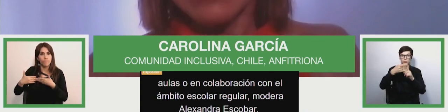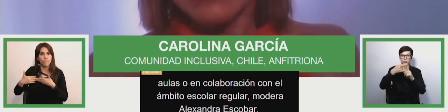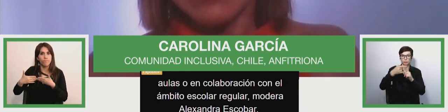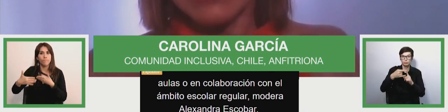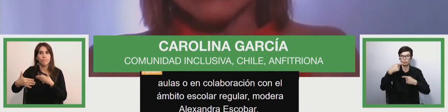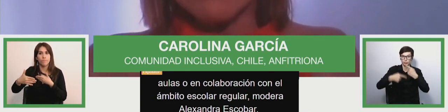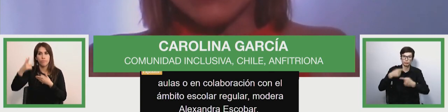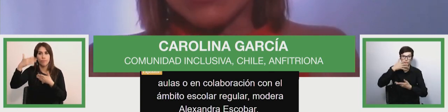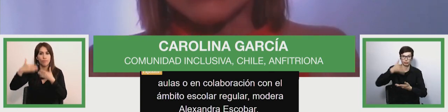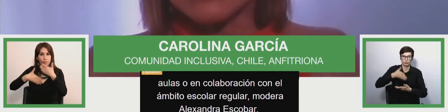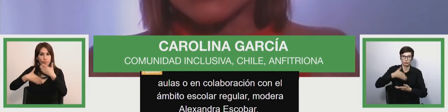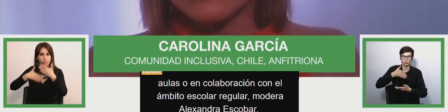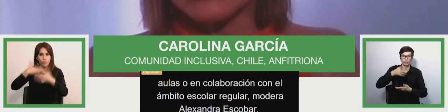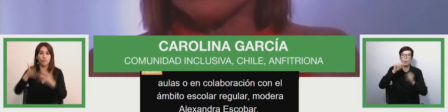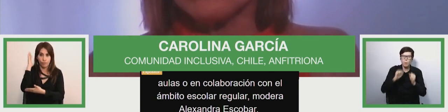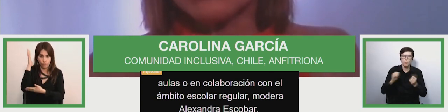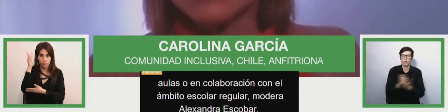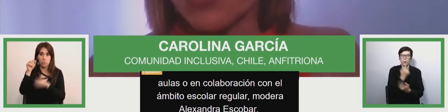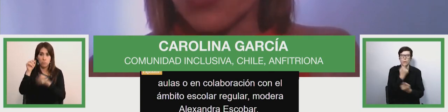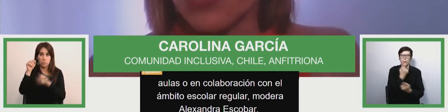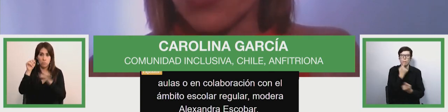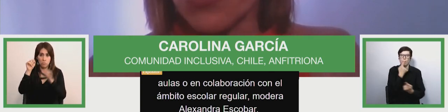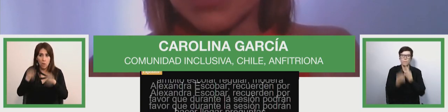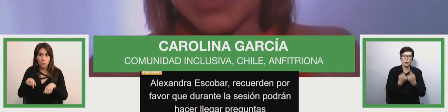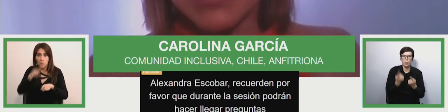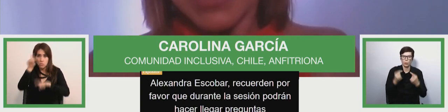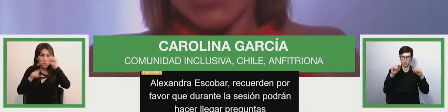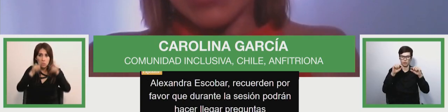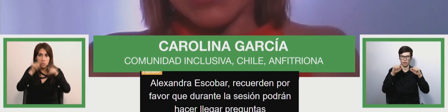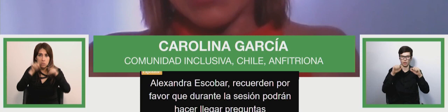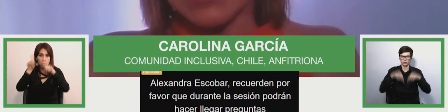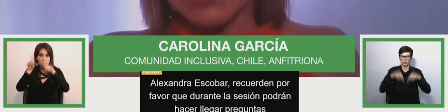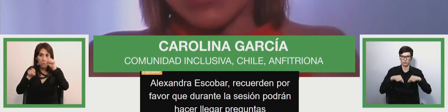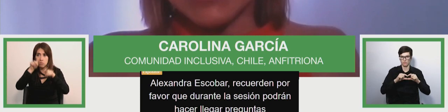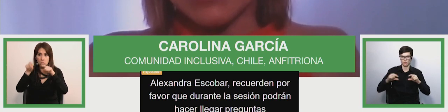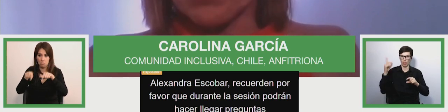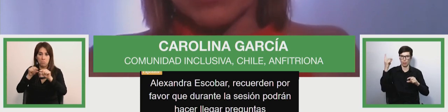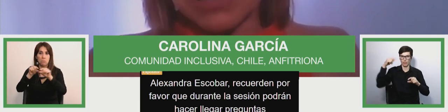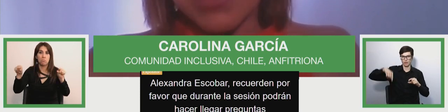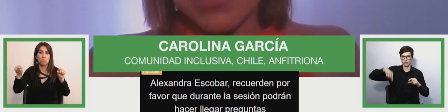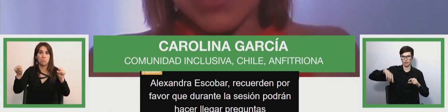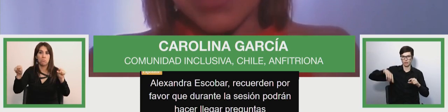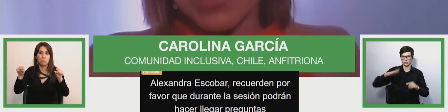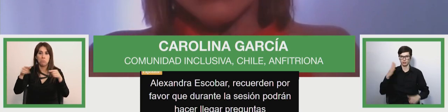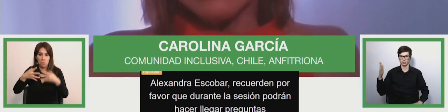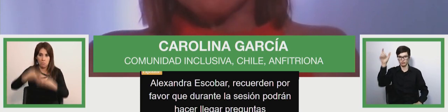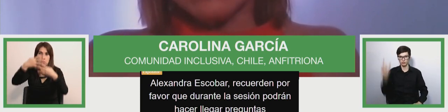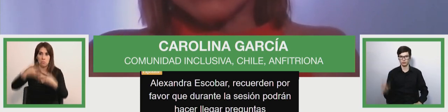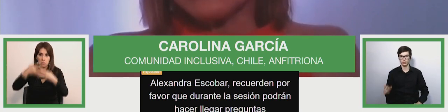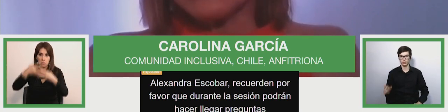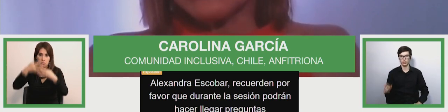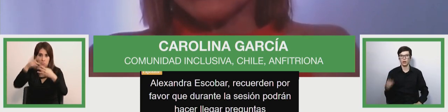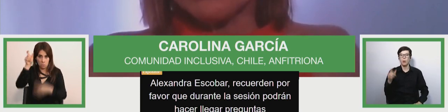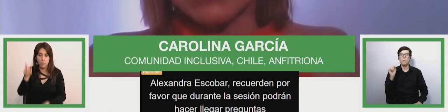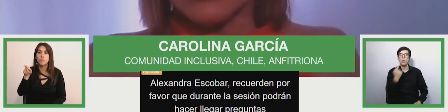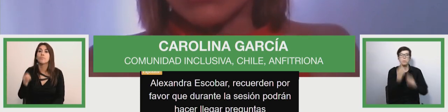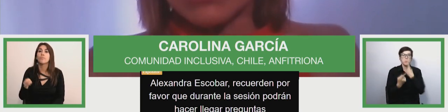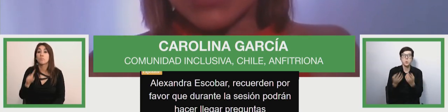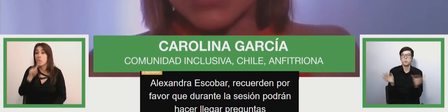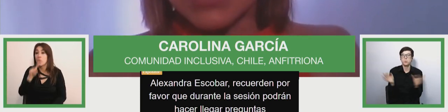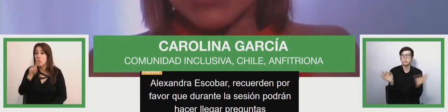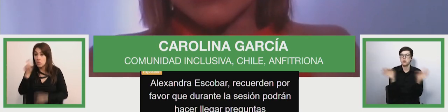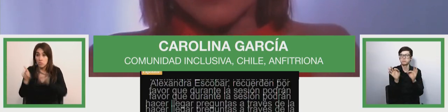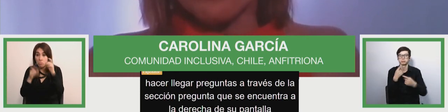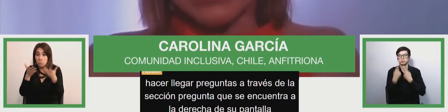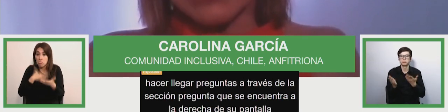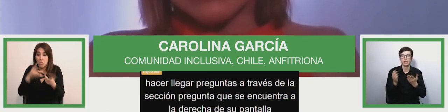through through the questions and answer sessions which is to the right of your screen and send your comment